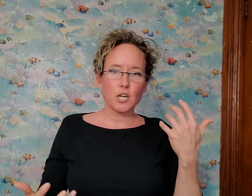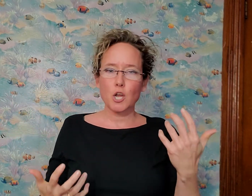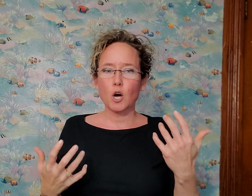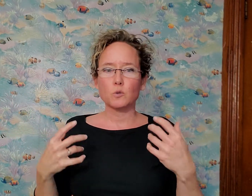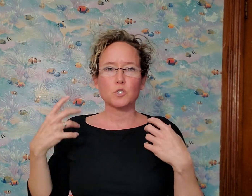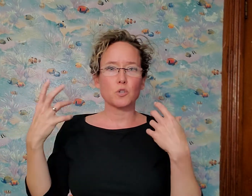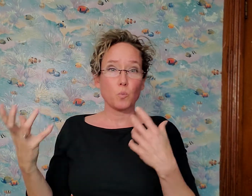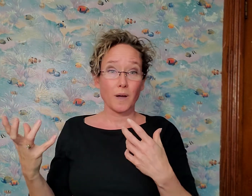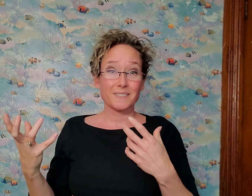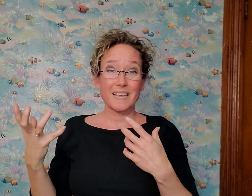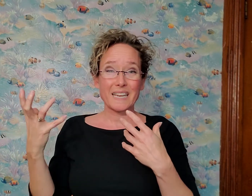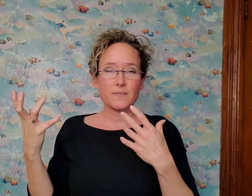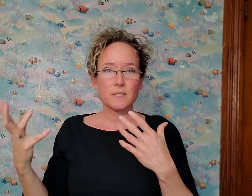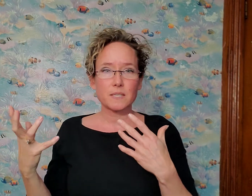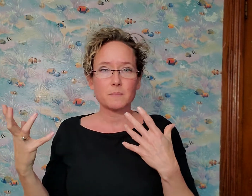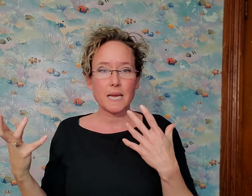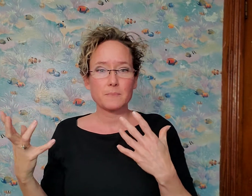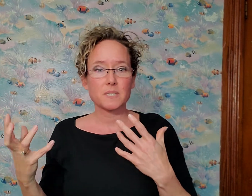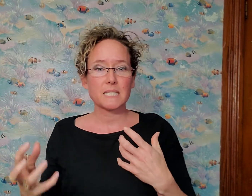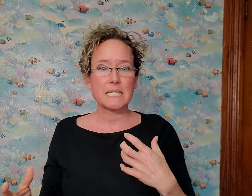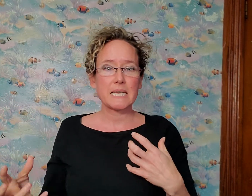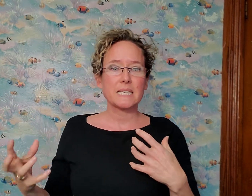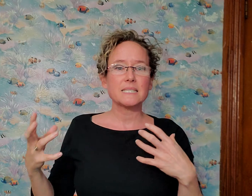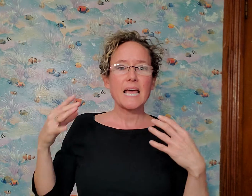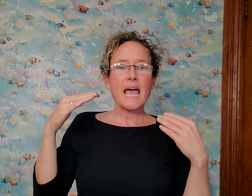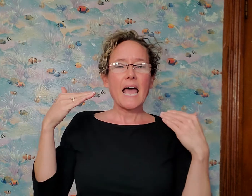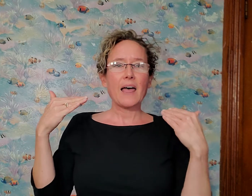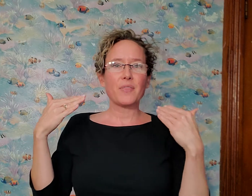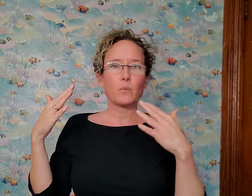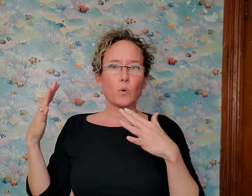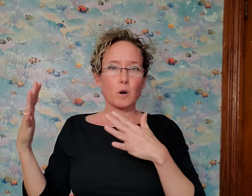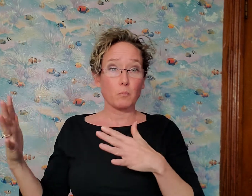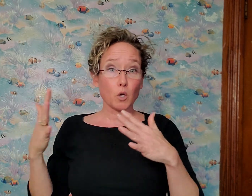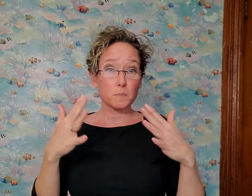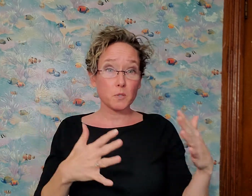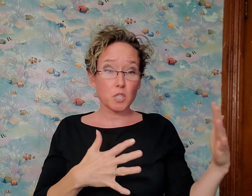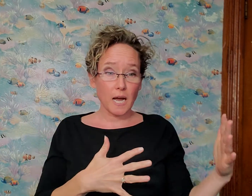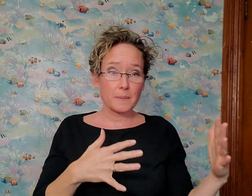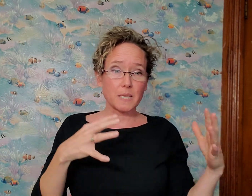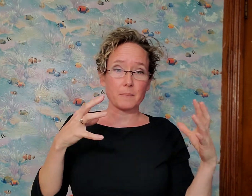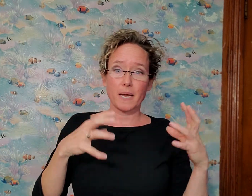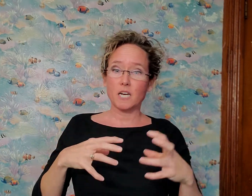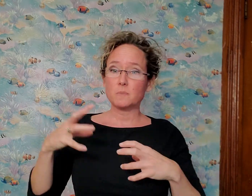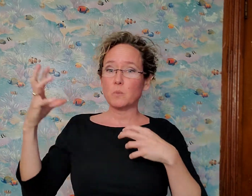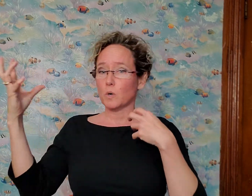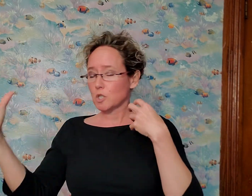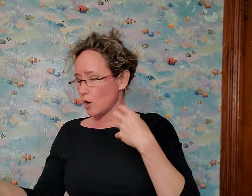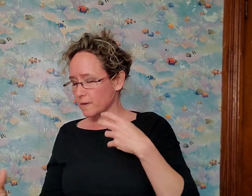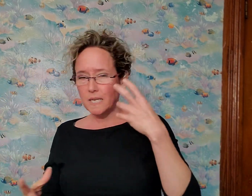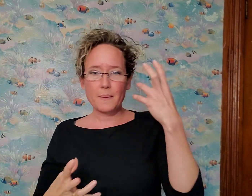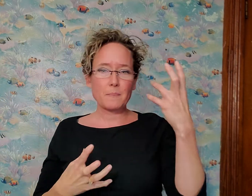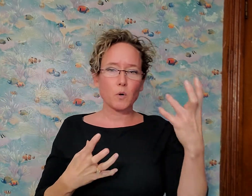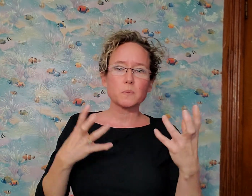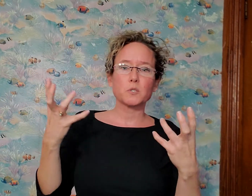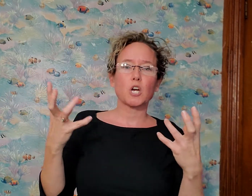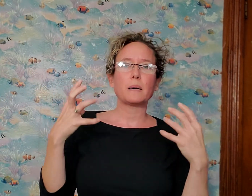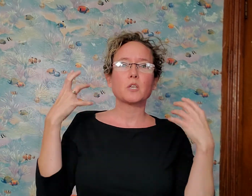no to the wants and even sometimes to needs and then work multiple jobs. And my husband worked overtime in multiple jobs,